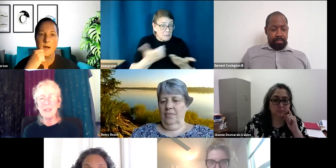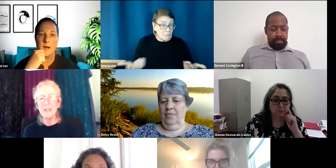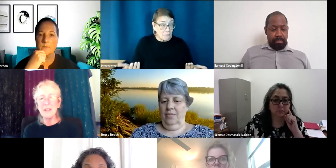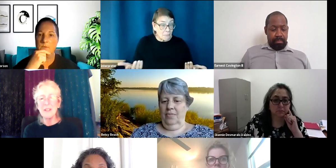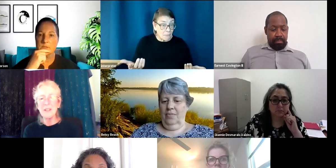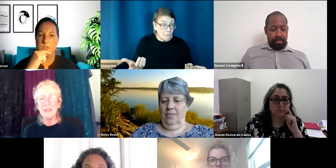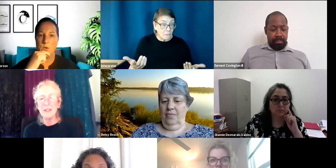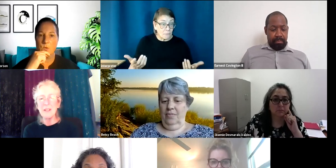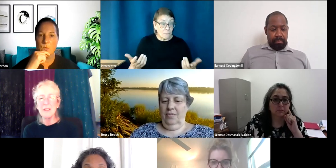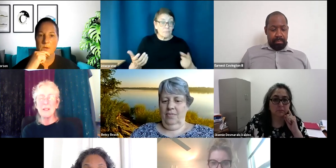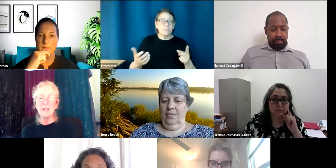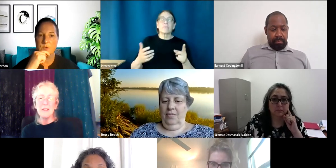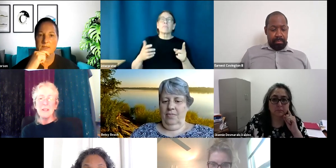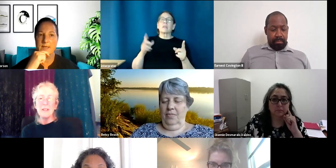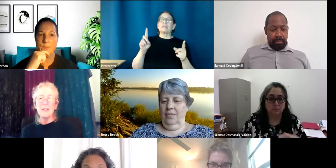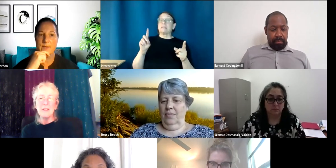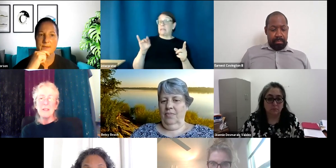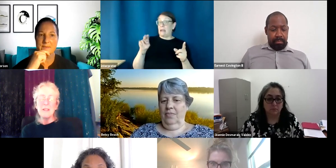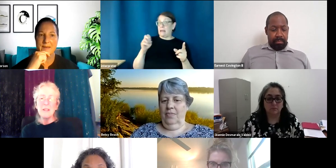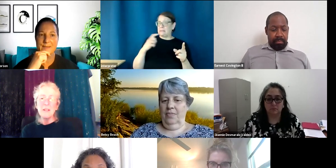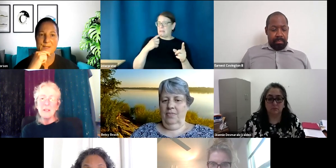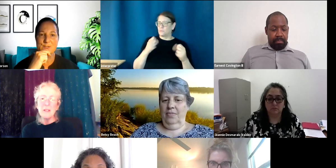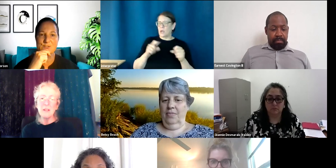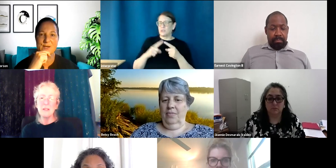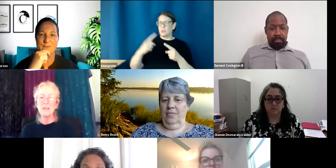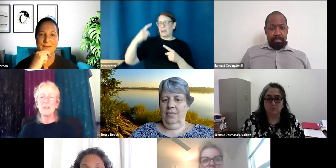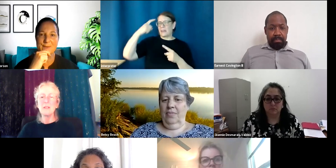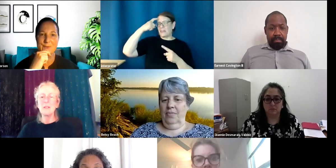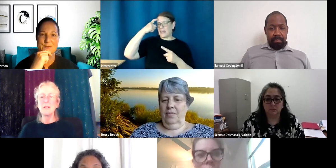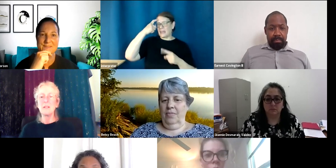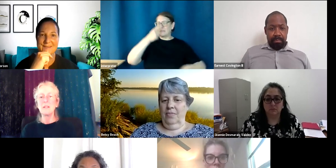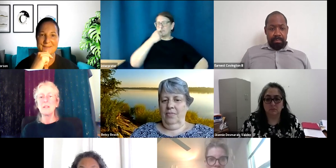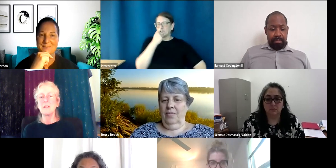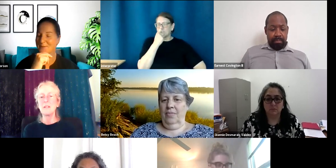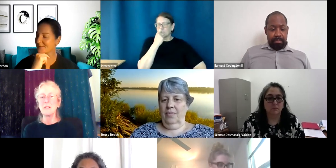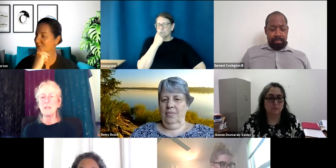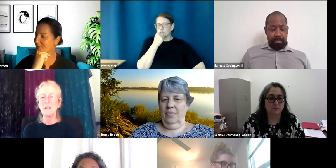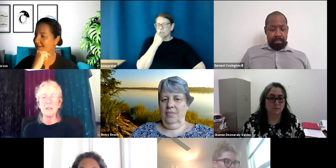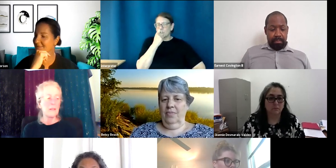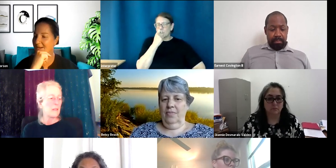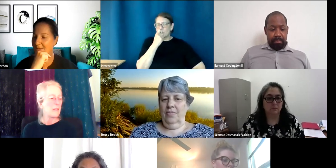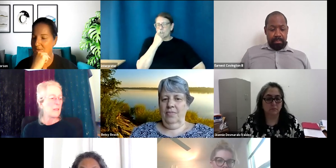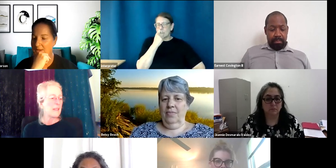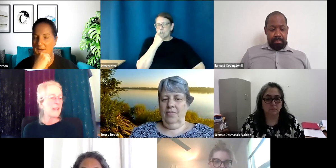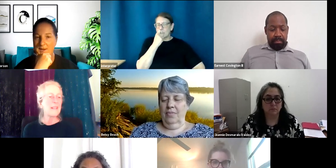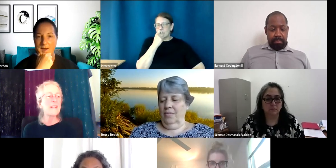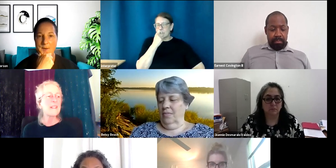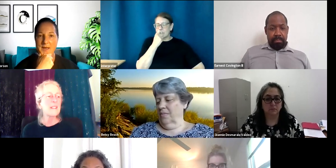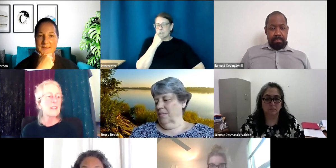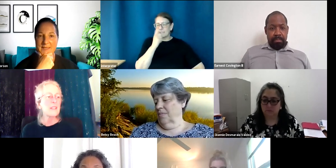Um, so I'm trying to think how we can, I, it just tough getting Thursdays in or short on time. Um, I